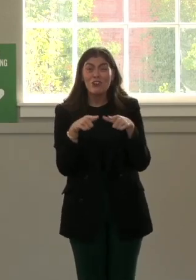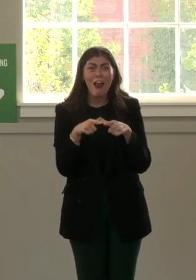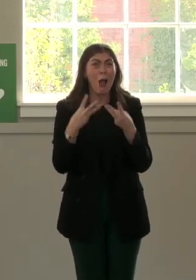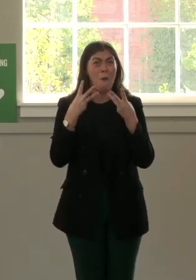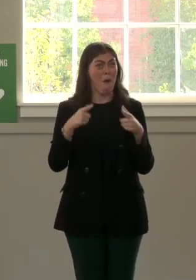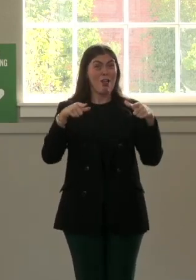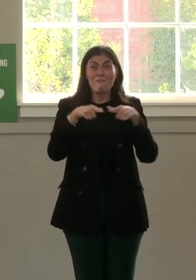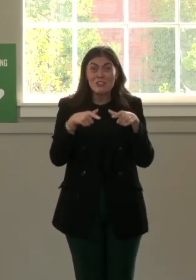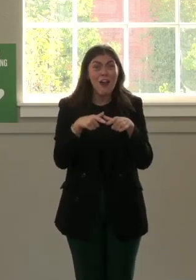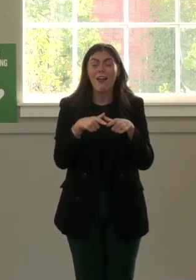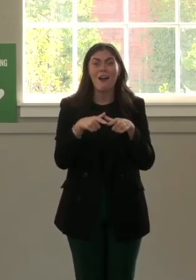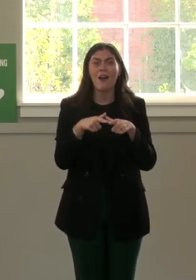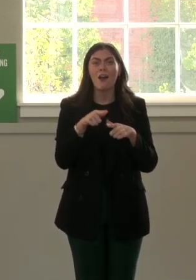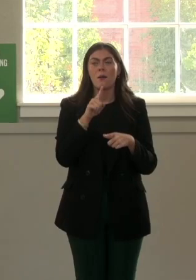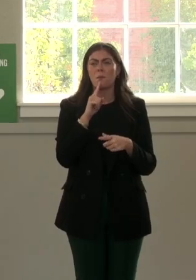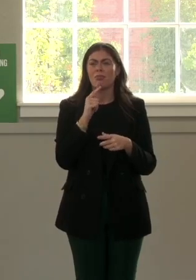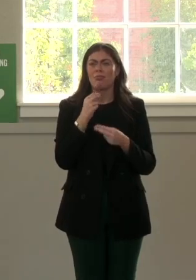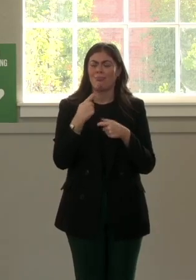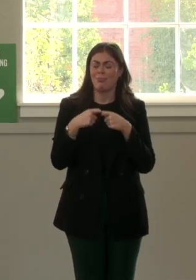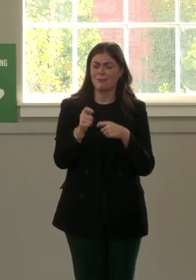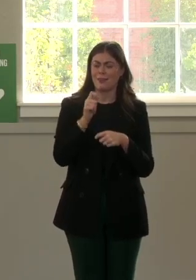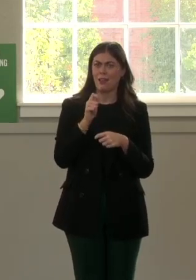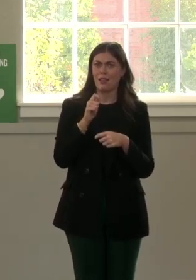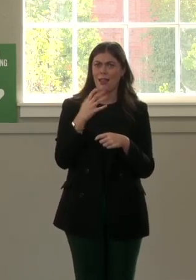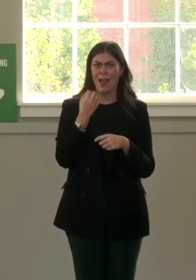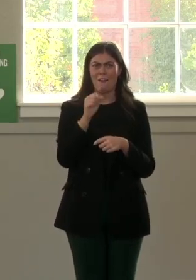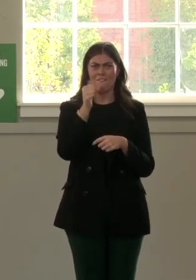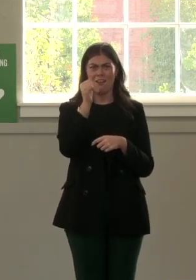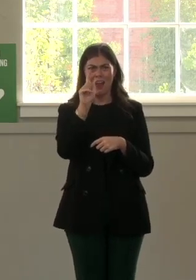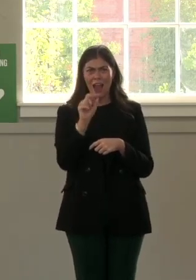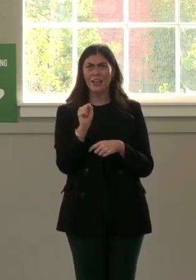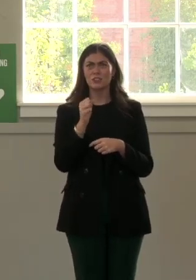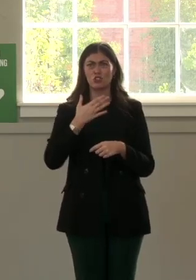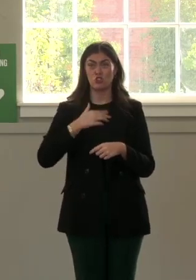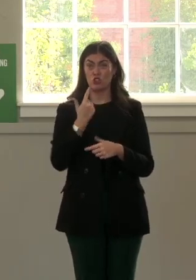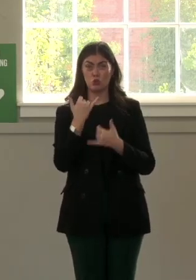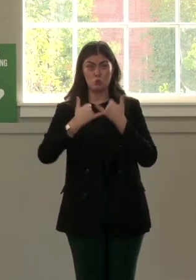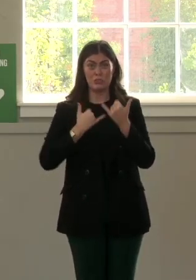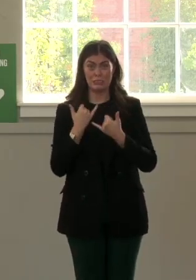this vagina. Then I'm told I have AIDS and I have under two years for this.